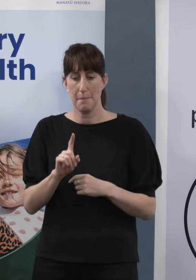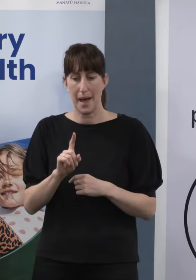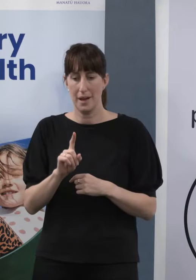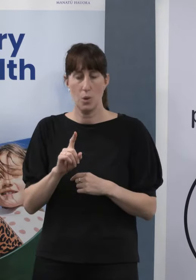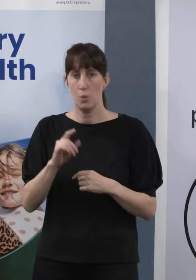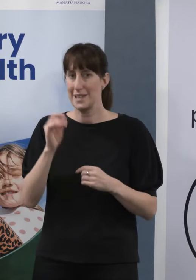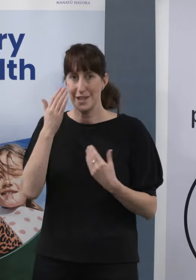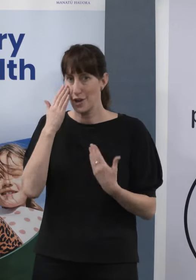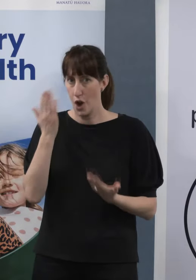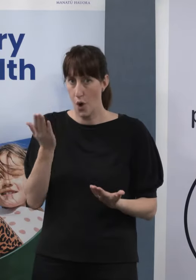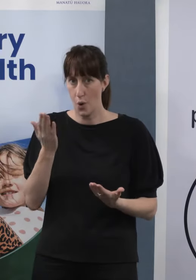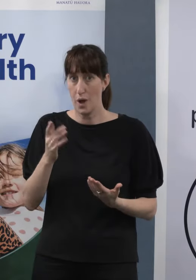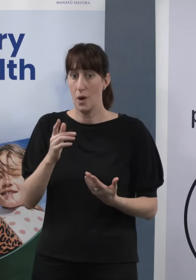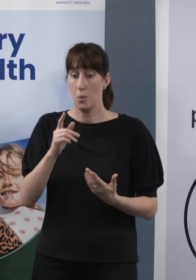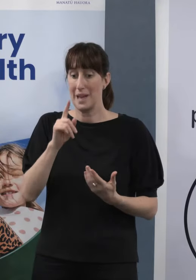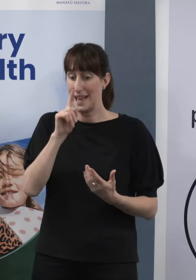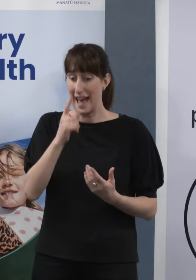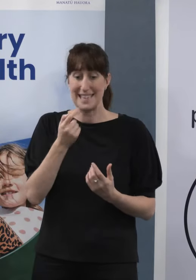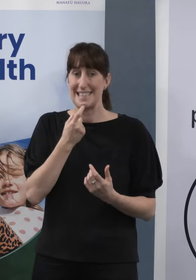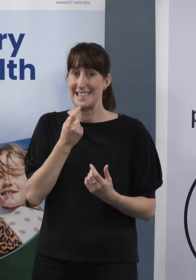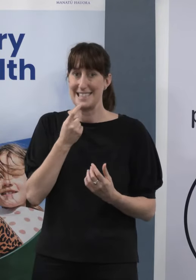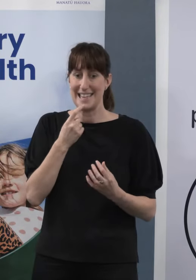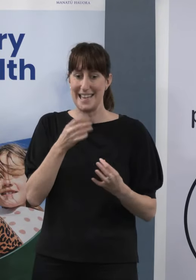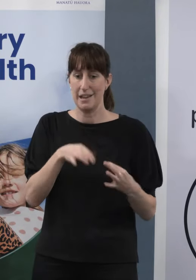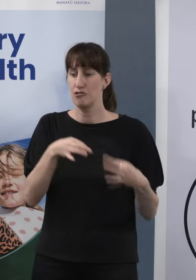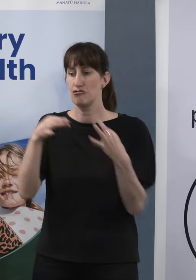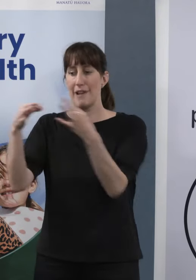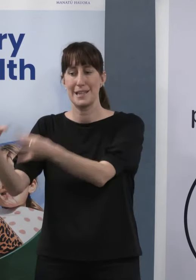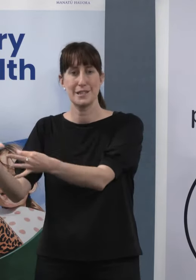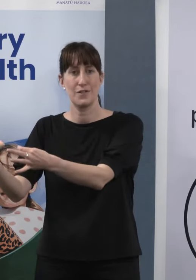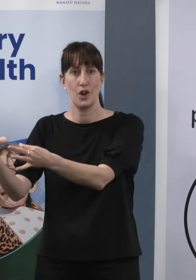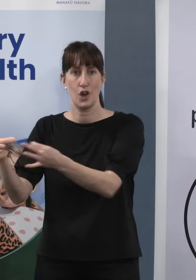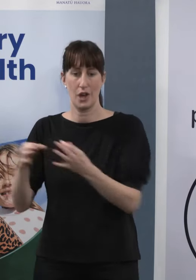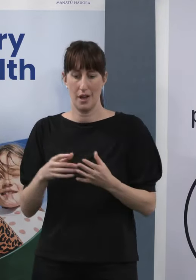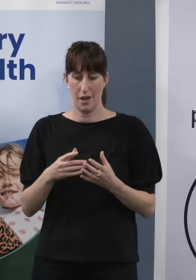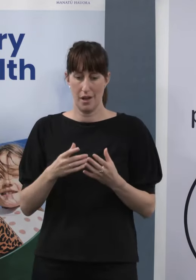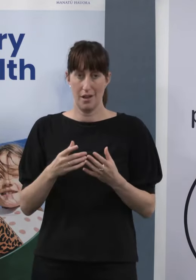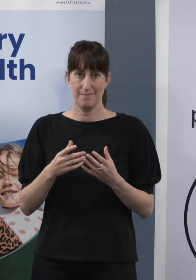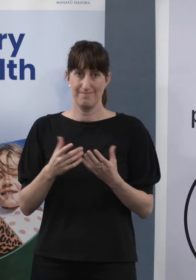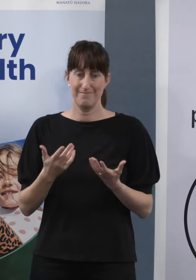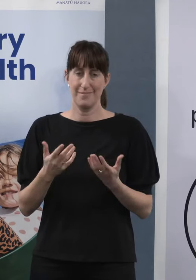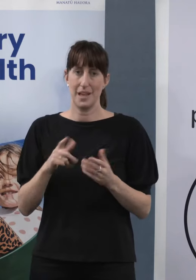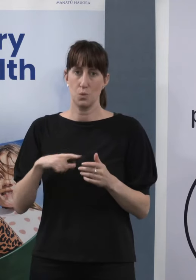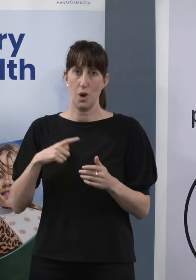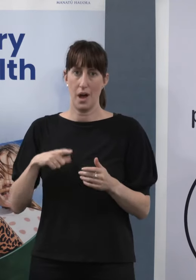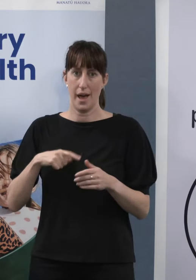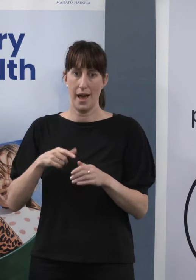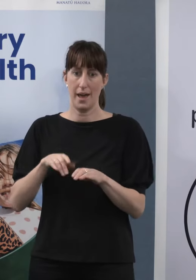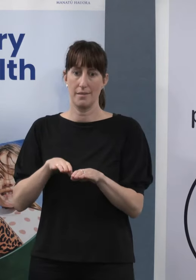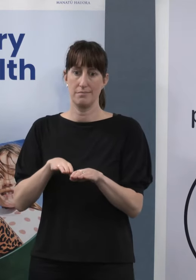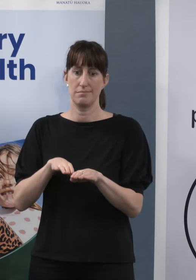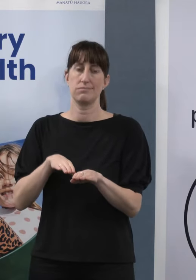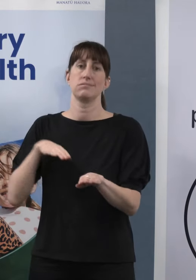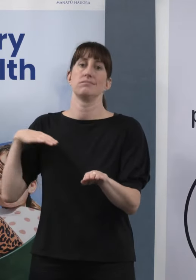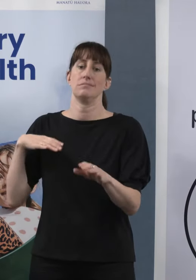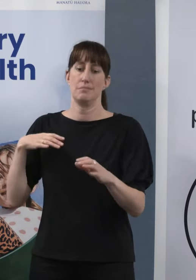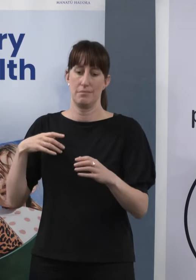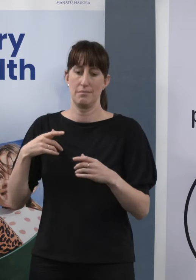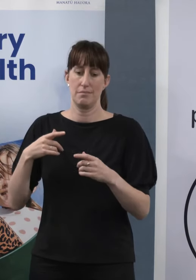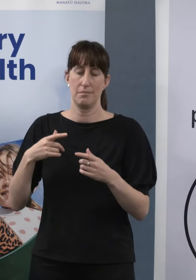move samples around the country, and that's what was a major contributor to the backlog. So just to follow up on that,